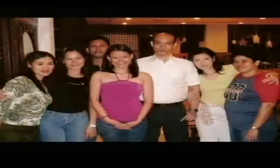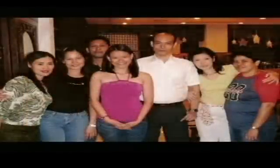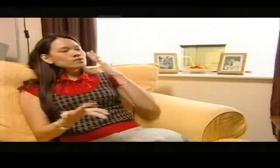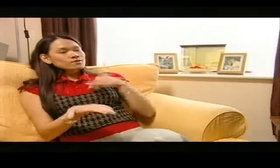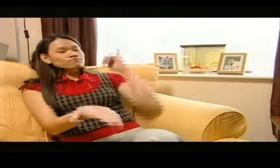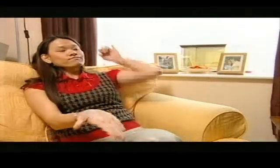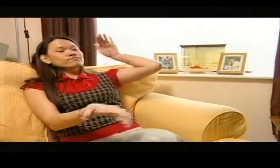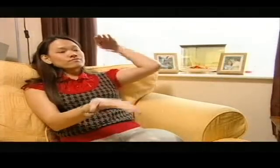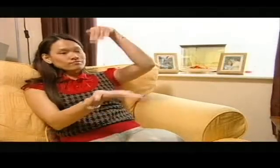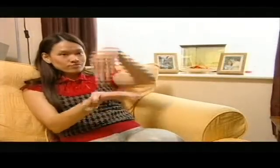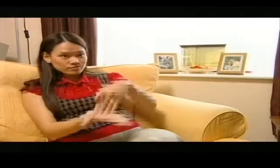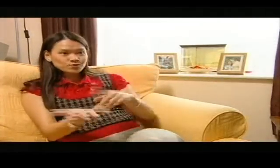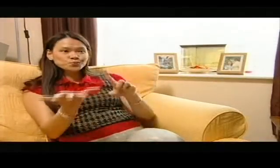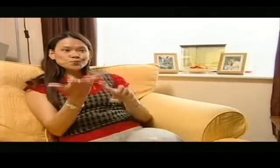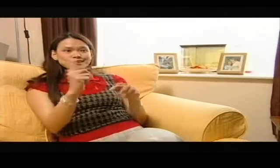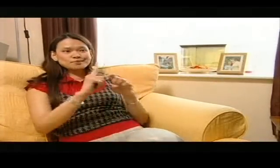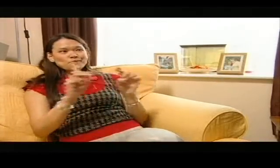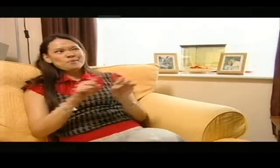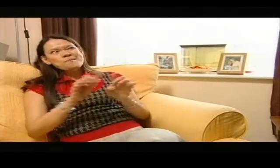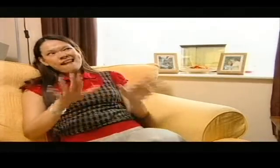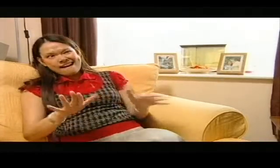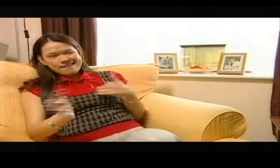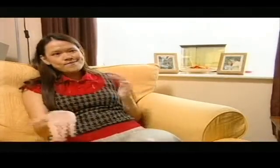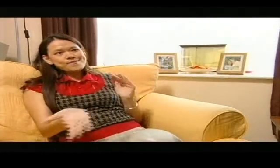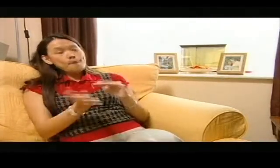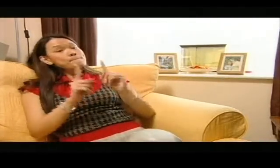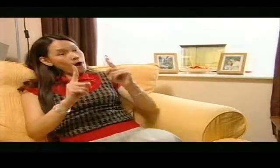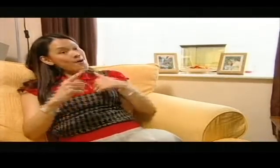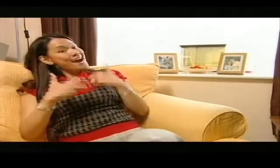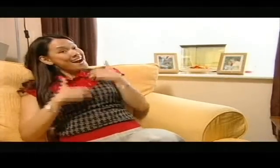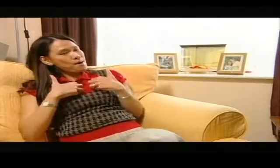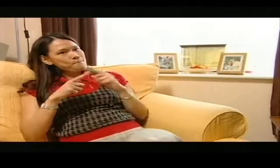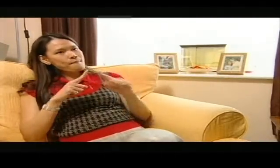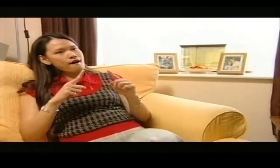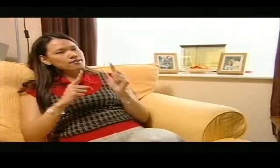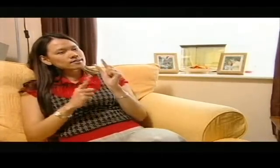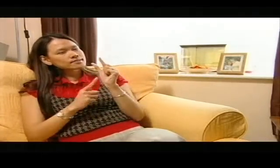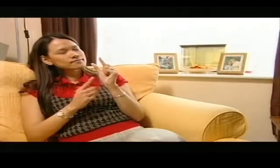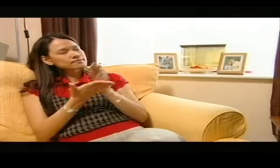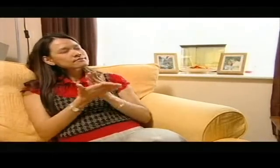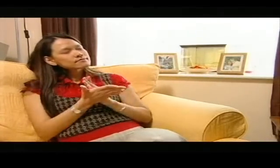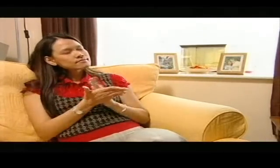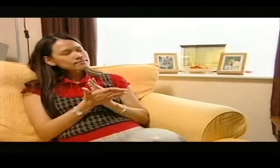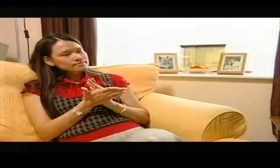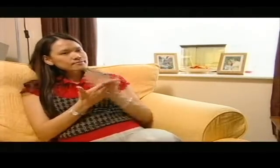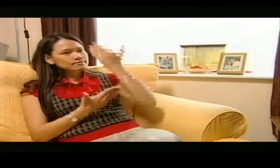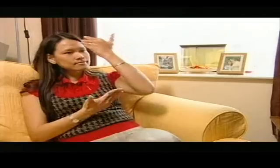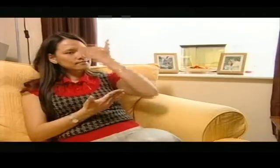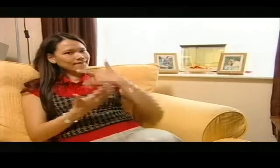When I arrived, it was a mixture of feelings. It was really exciting, but I was also a little unsure.